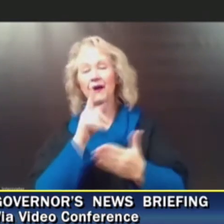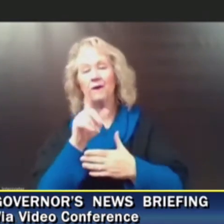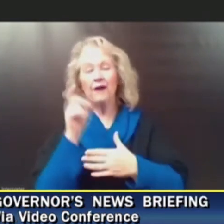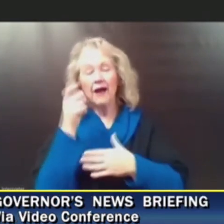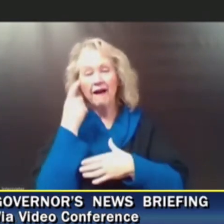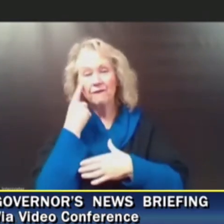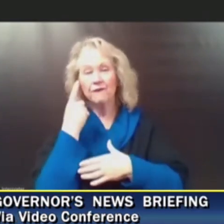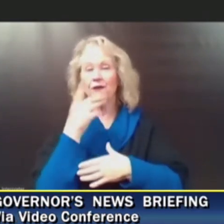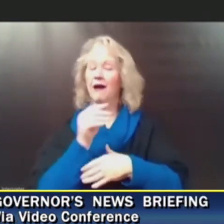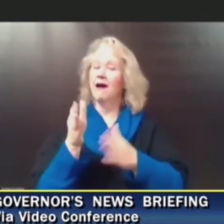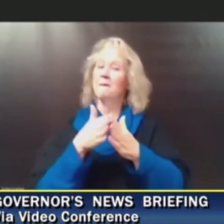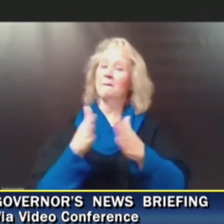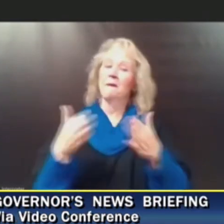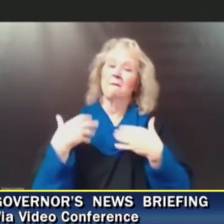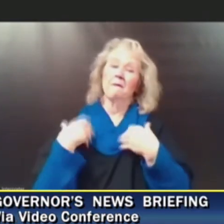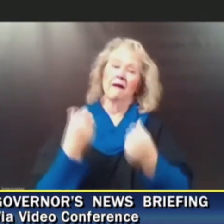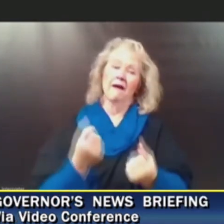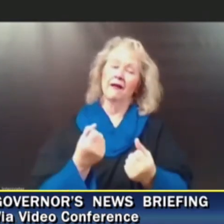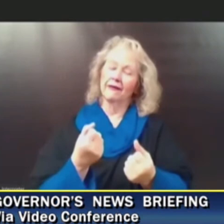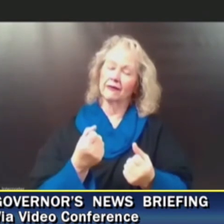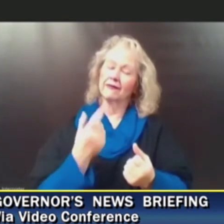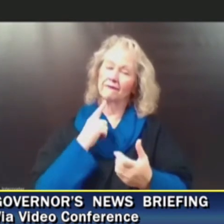of Health for providing that direction.